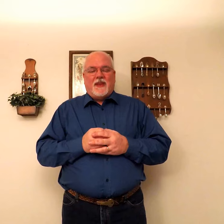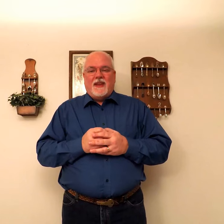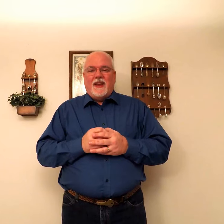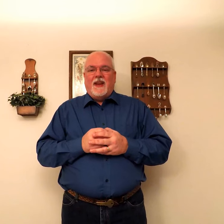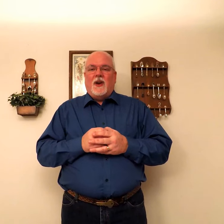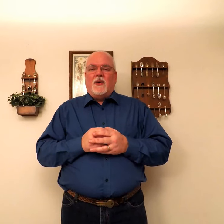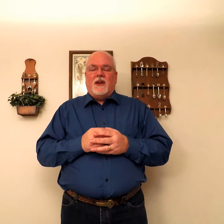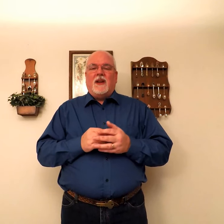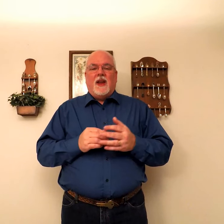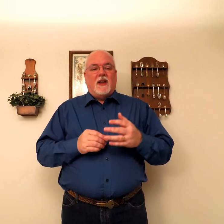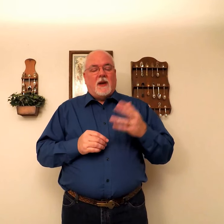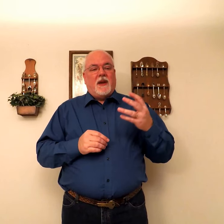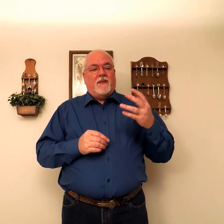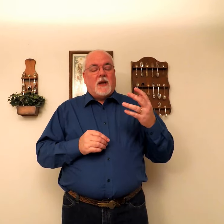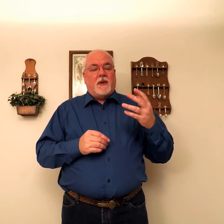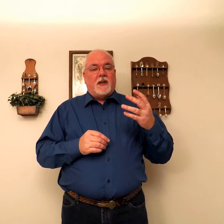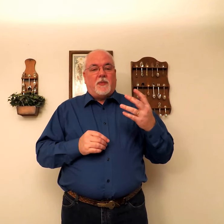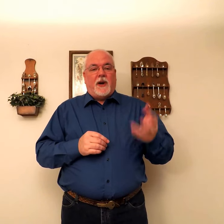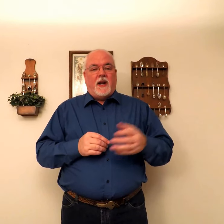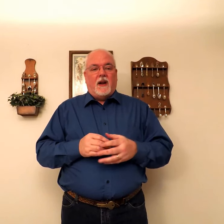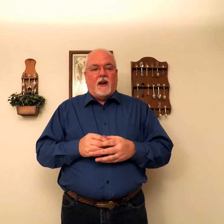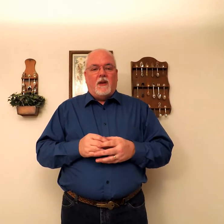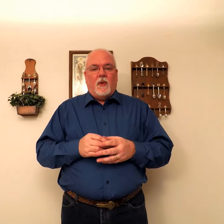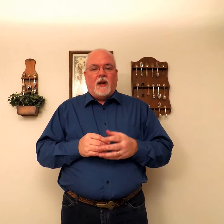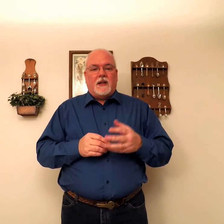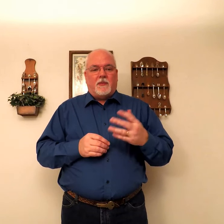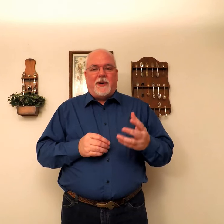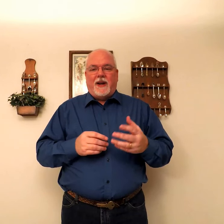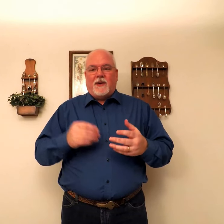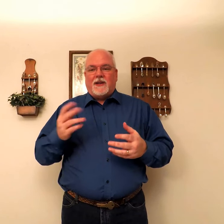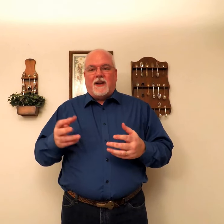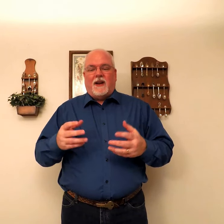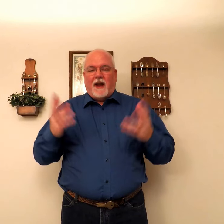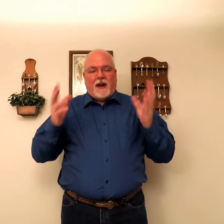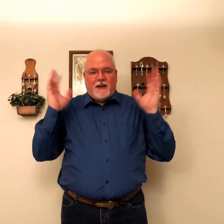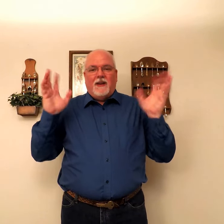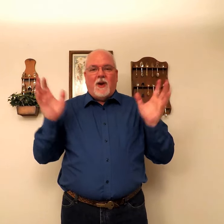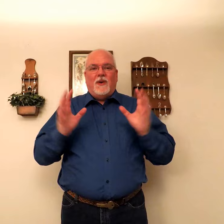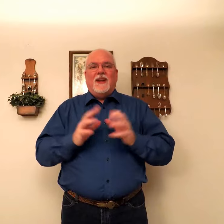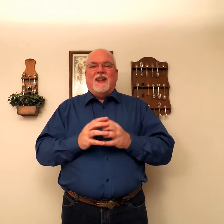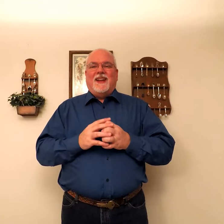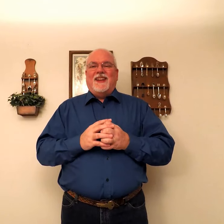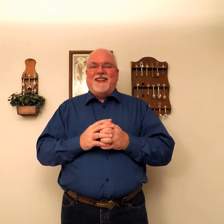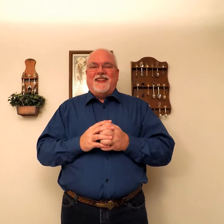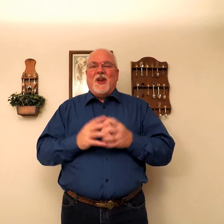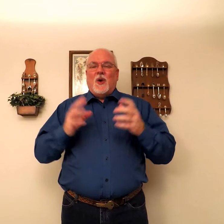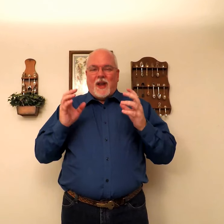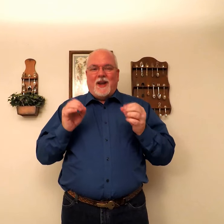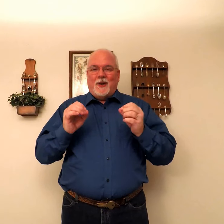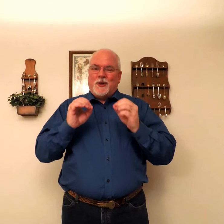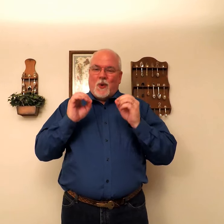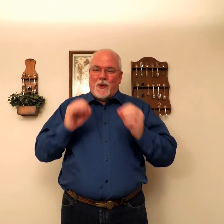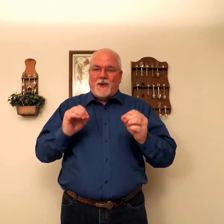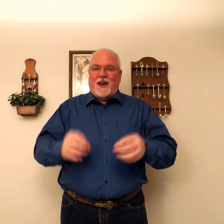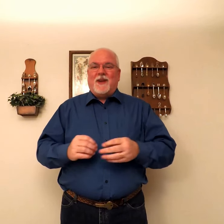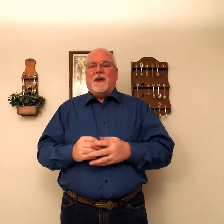You know. Something is pretty ugly. Well, is it pretty or is it ugly? You know. English is a weird language.